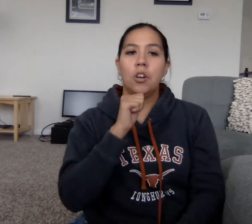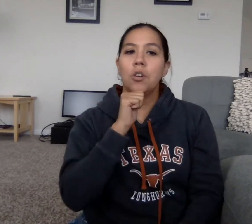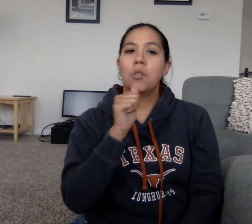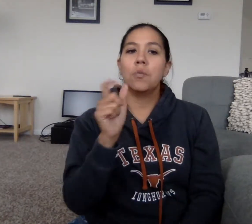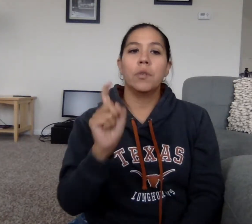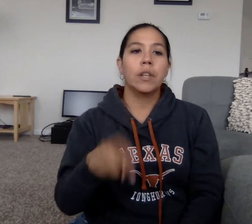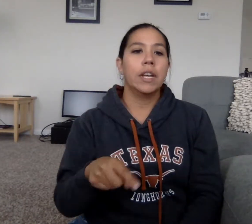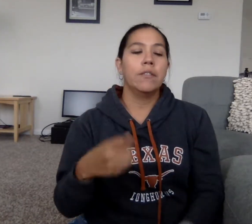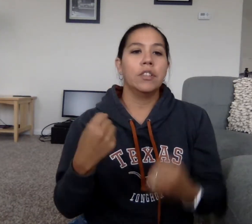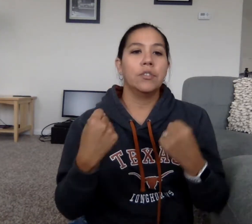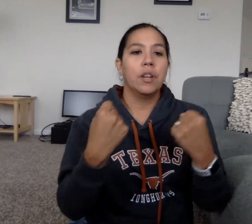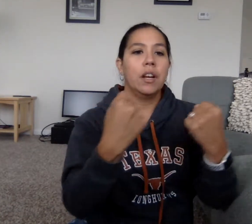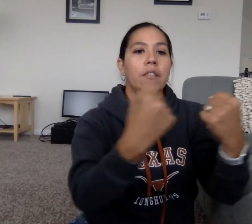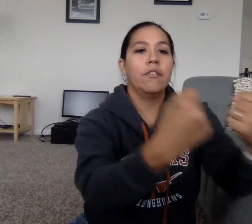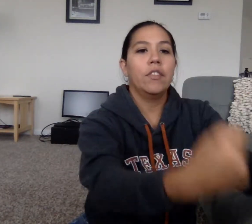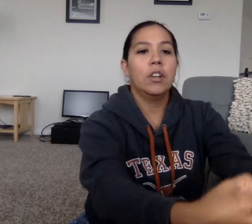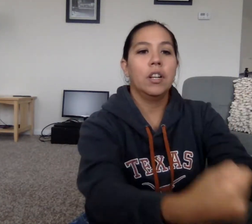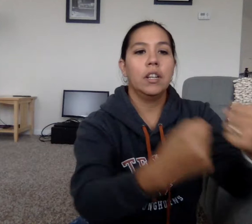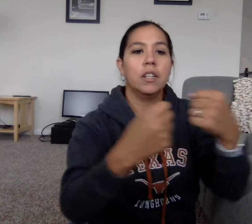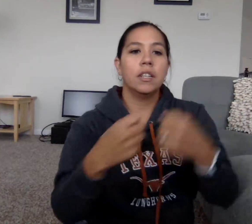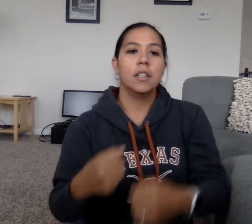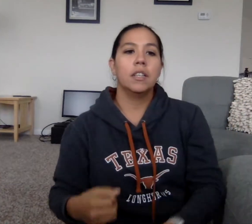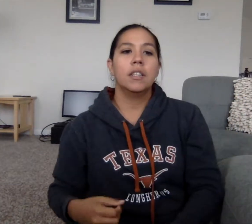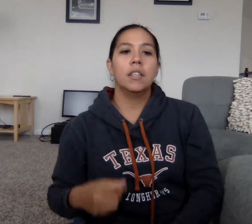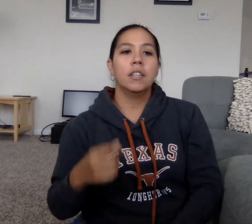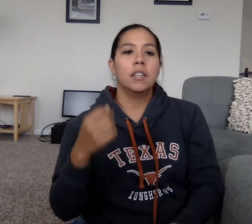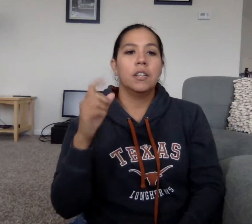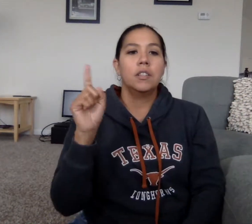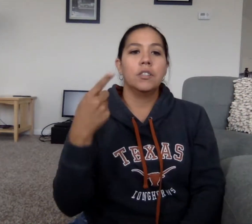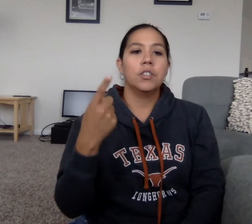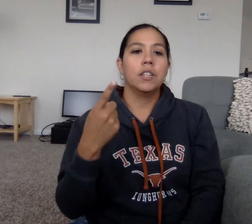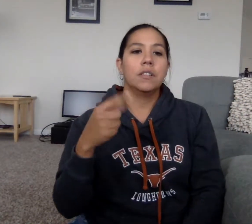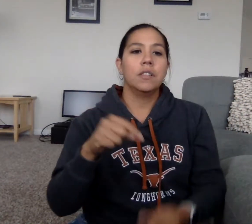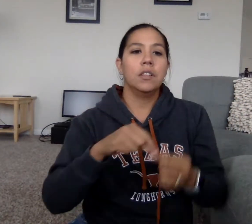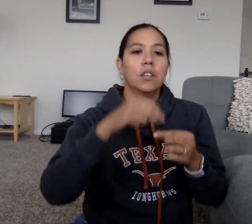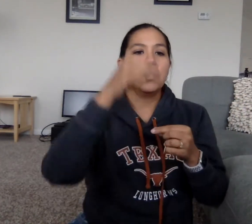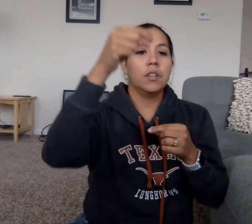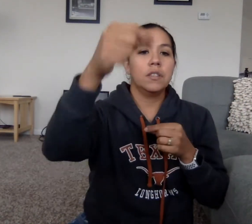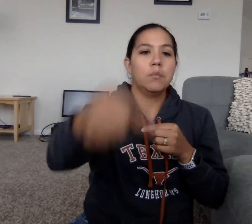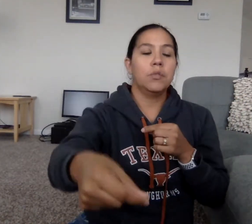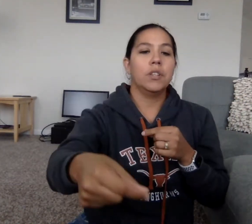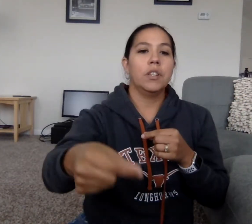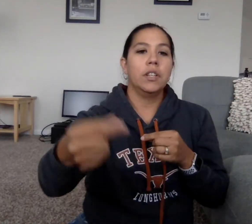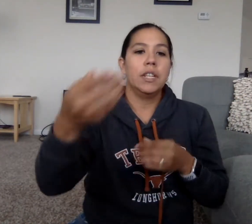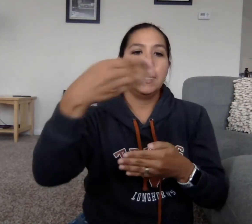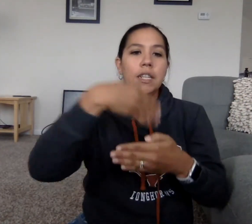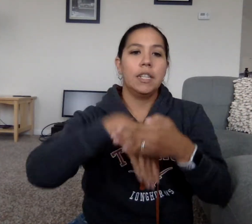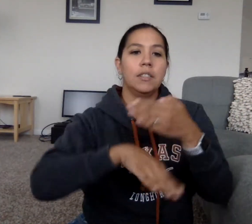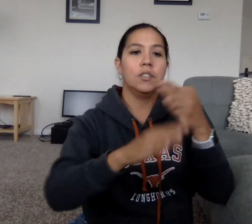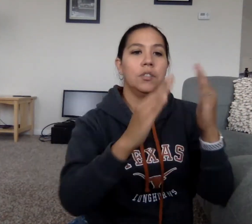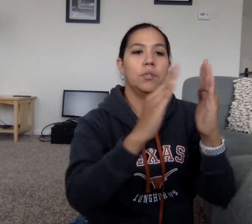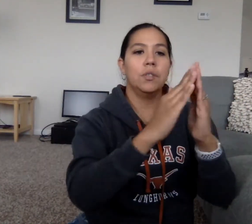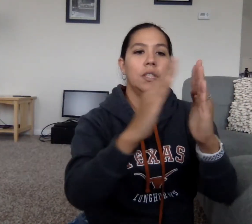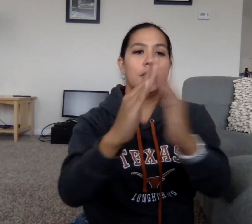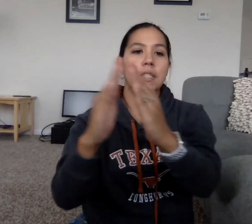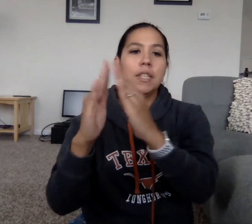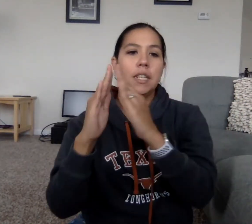Won't have to drive far. Just across the border and into the city.